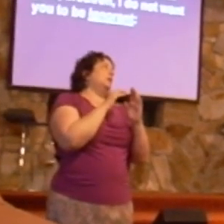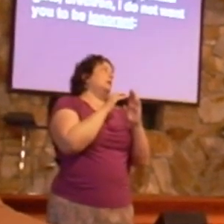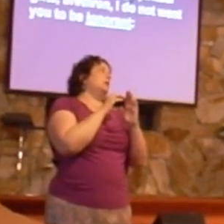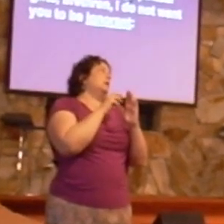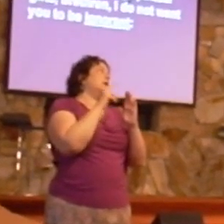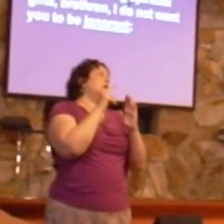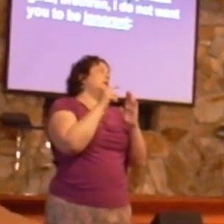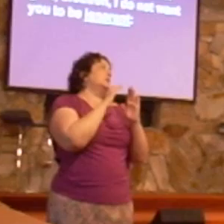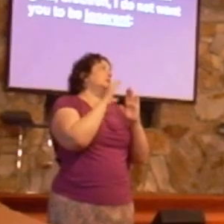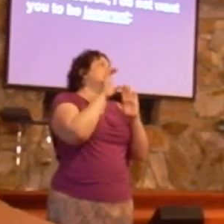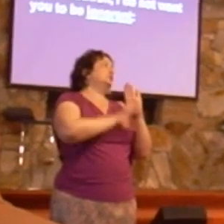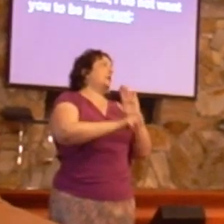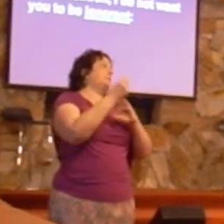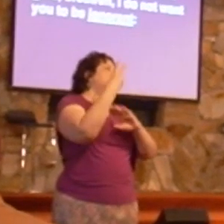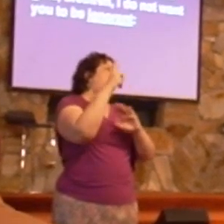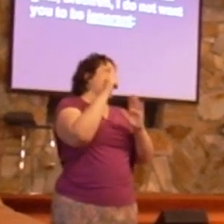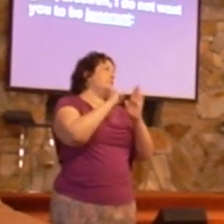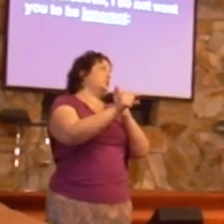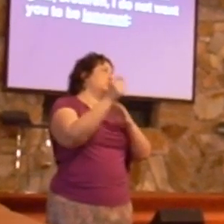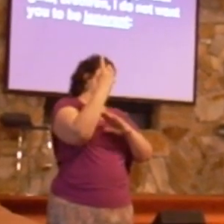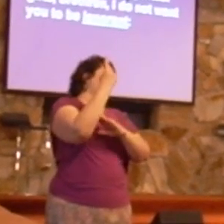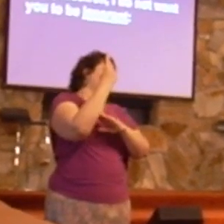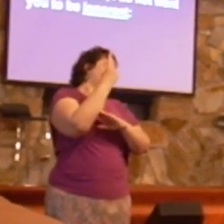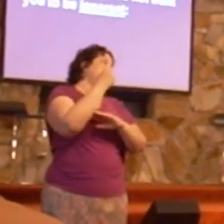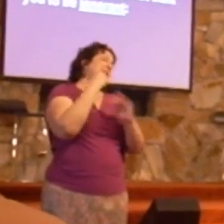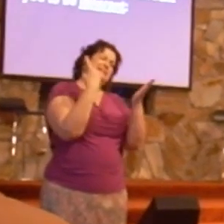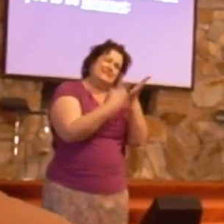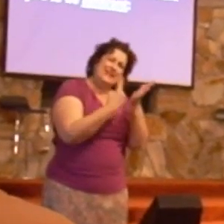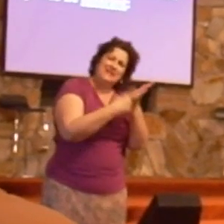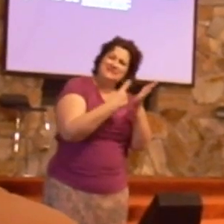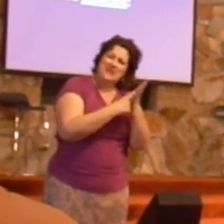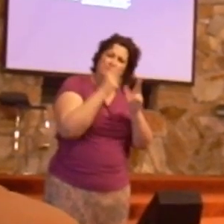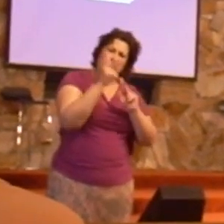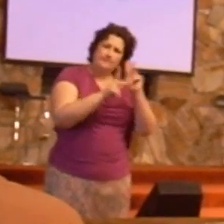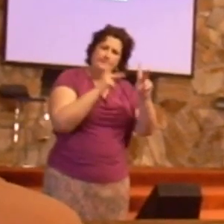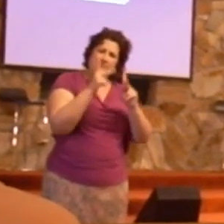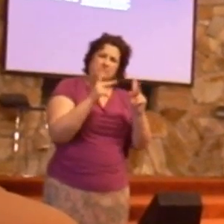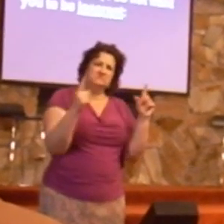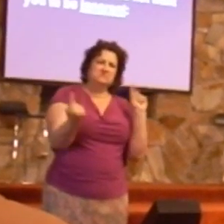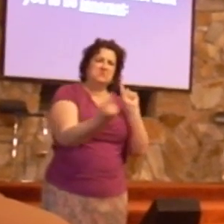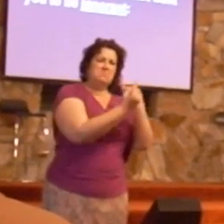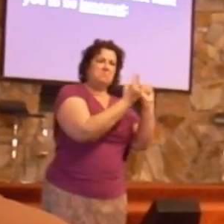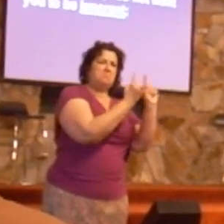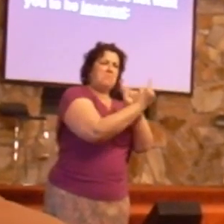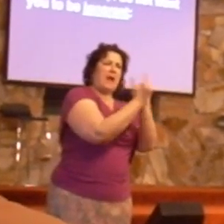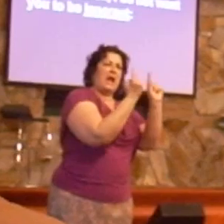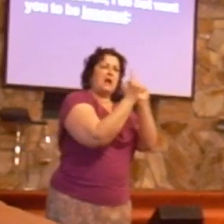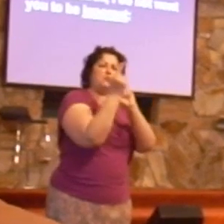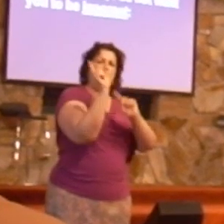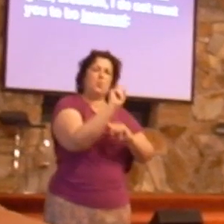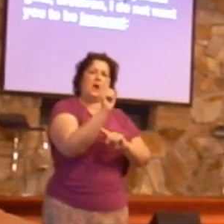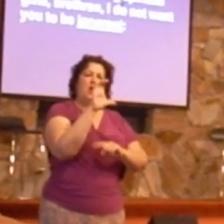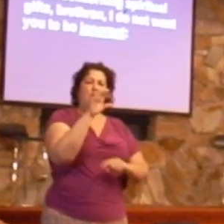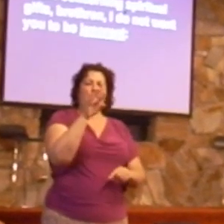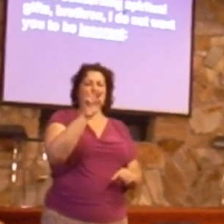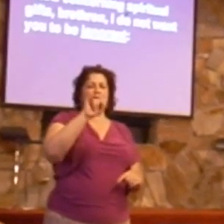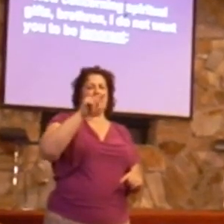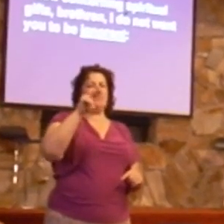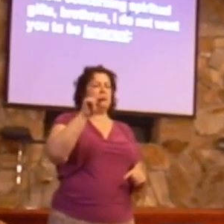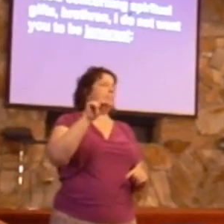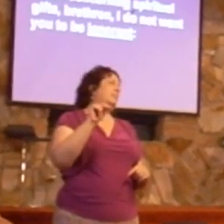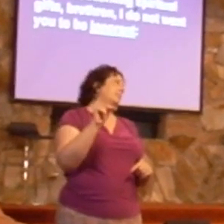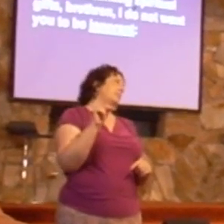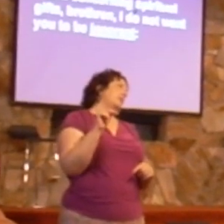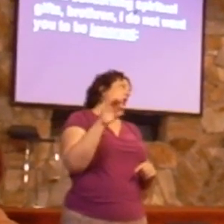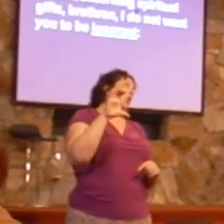to the church, the Christians who met in Corinth, all right? He says, now concerning spiritual gifts, brethren,